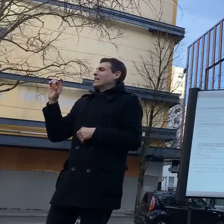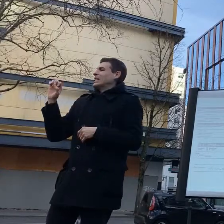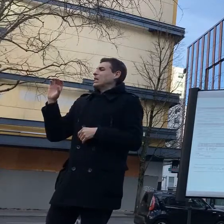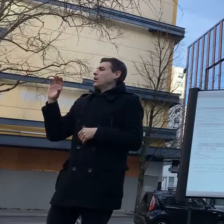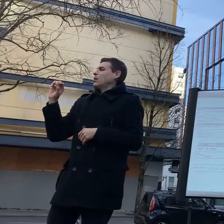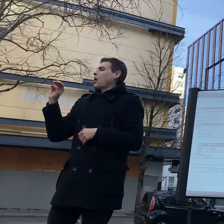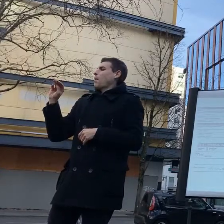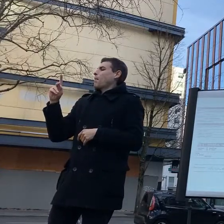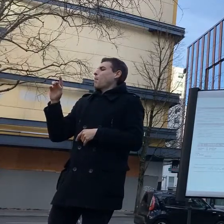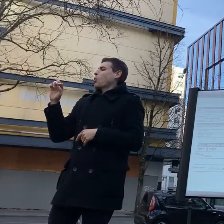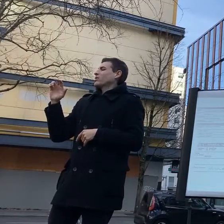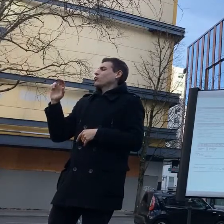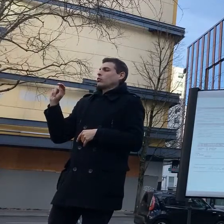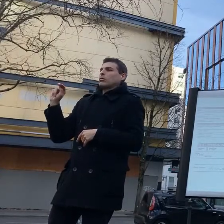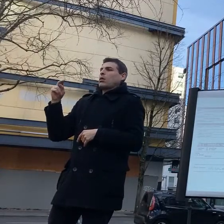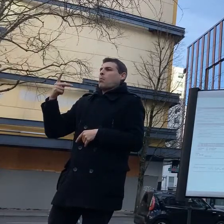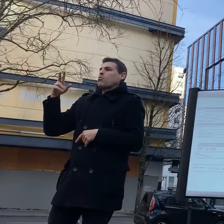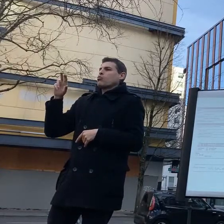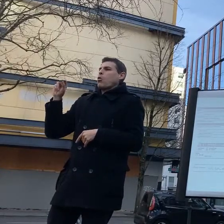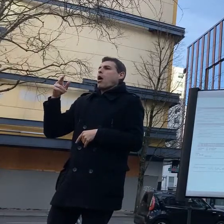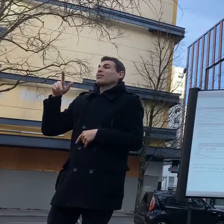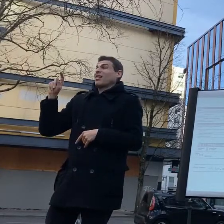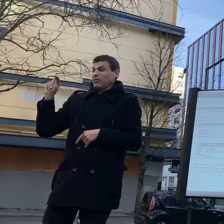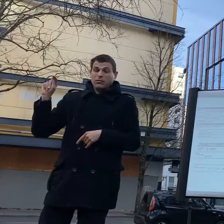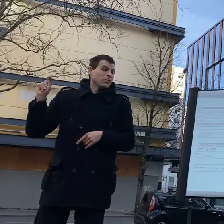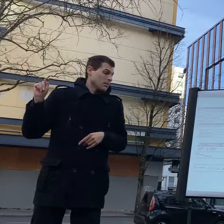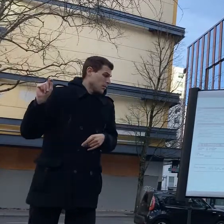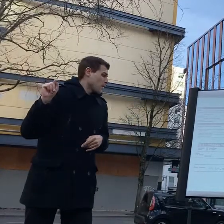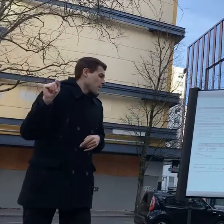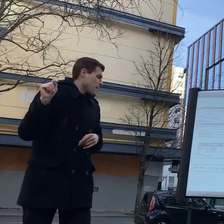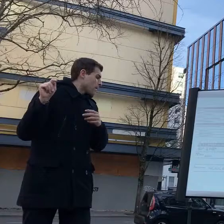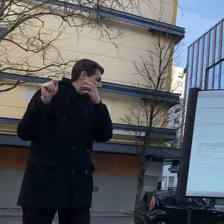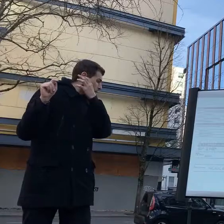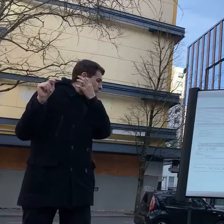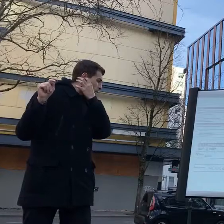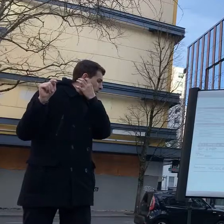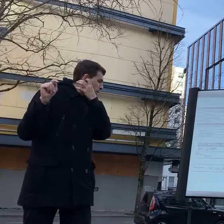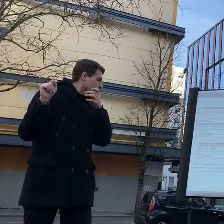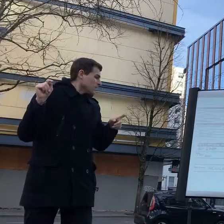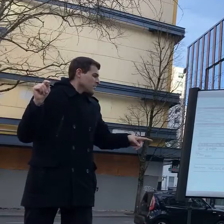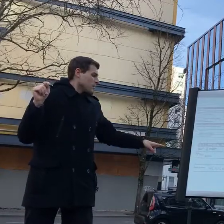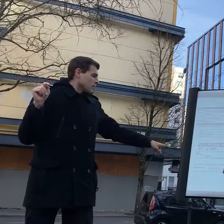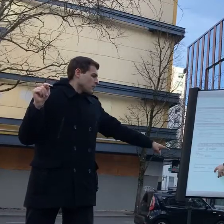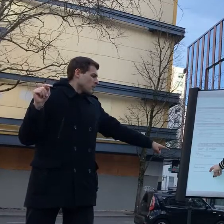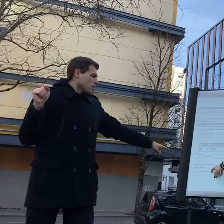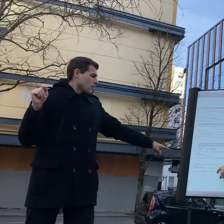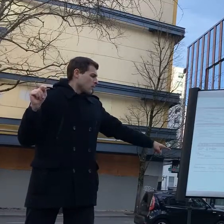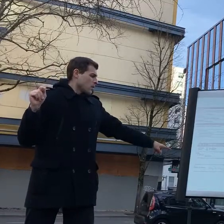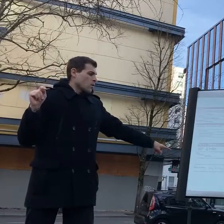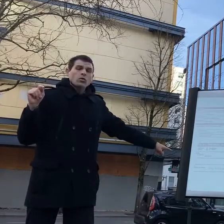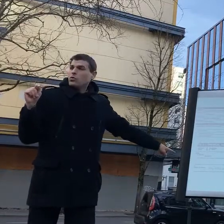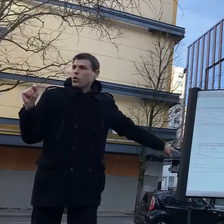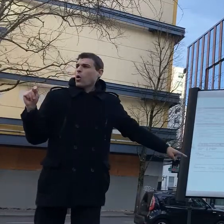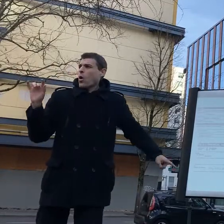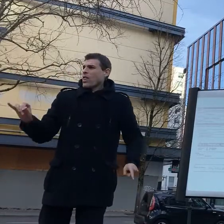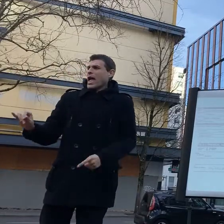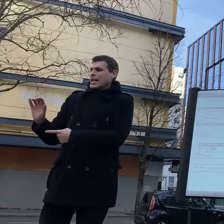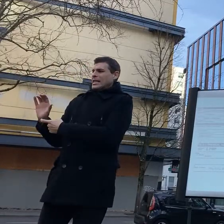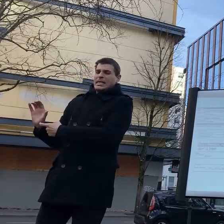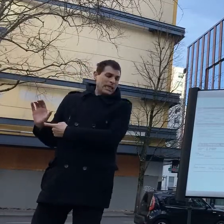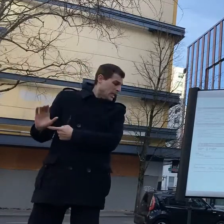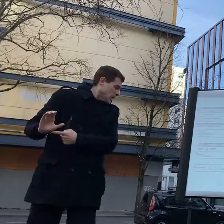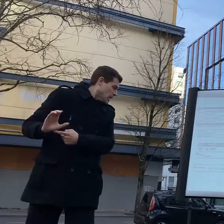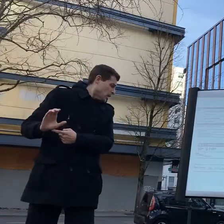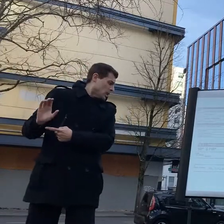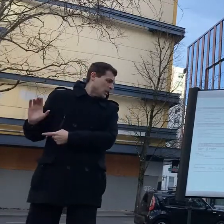1993 safety data sheet what i just showed you right here's their 2004 one that i